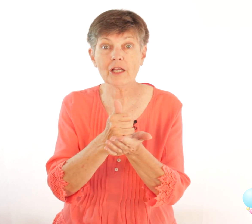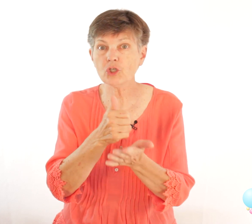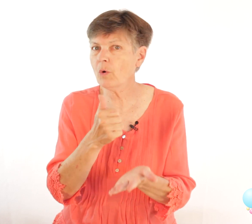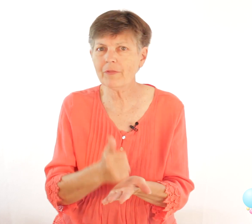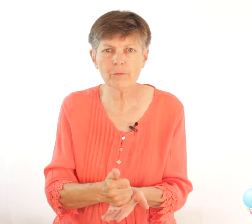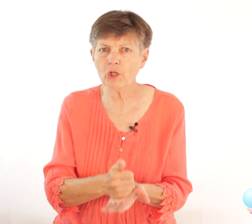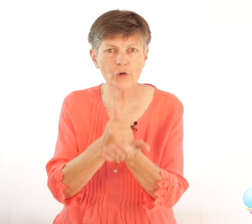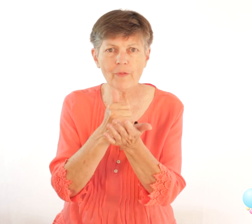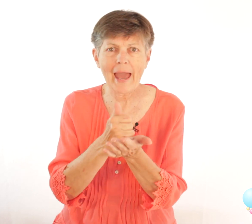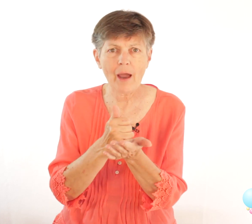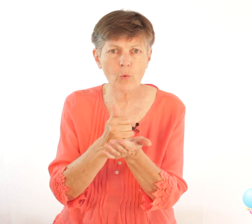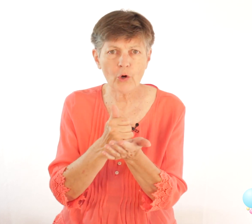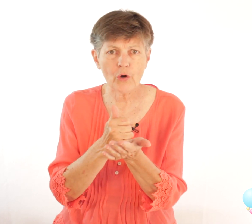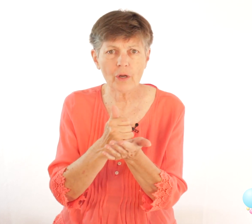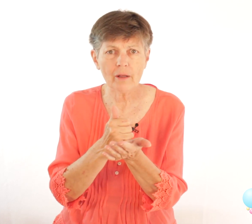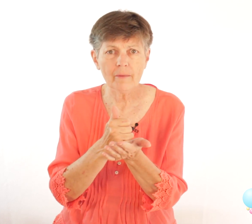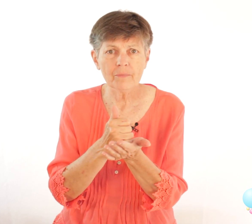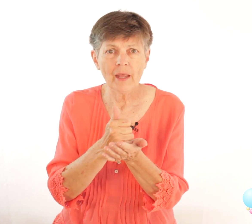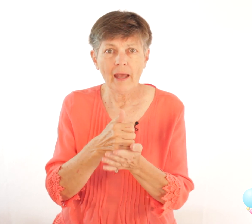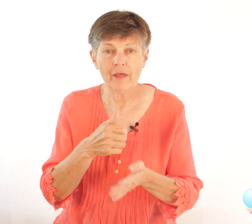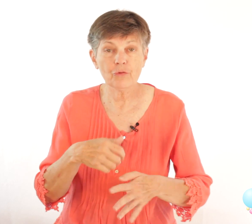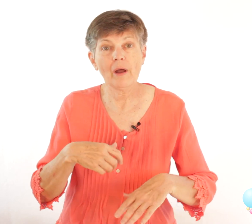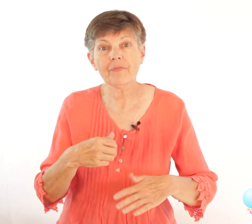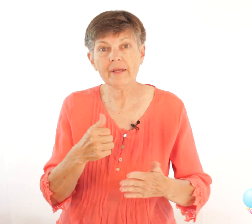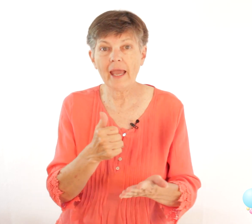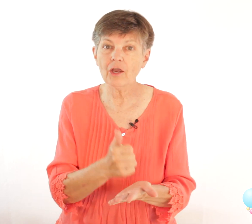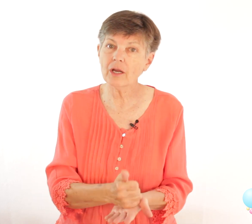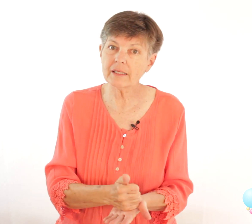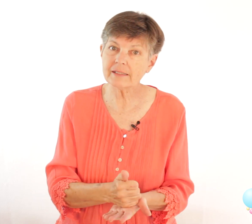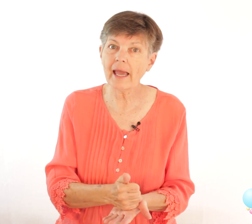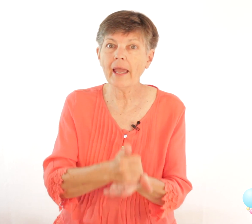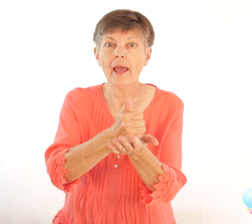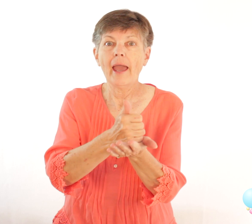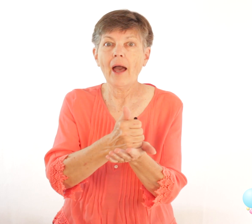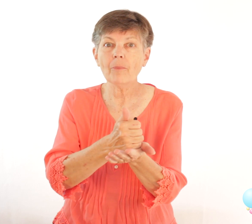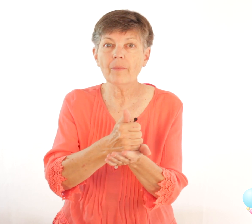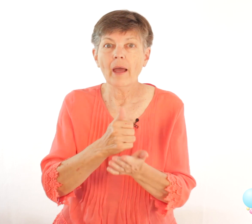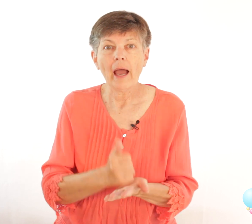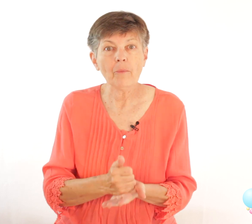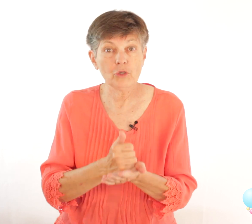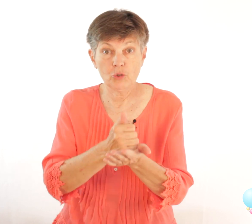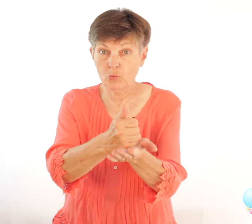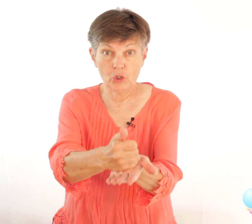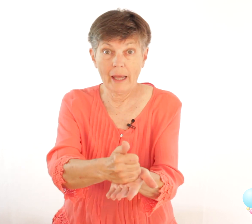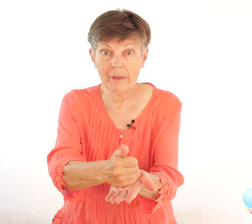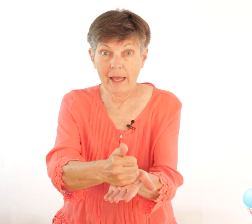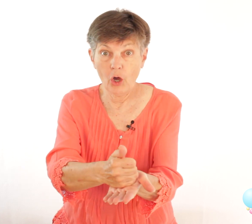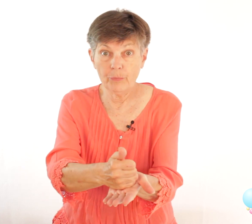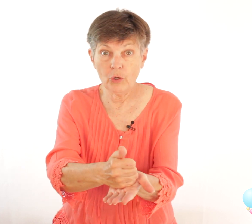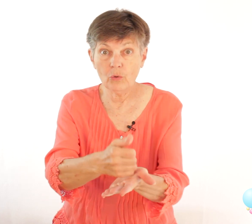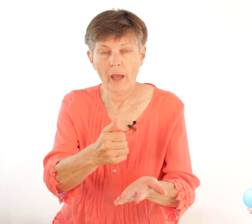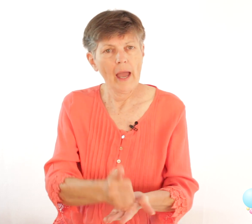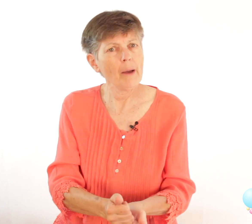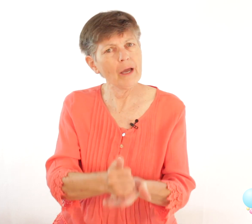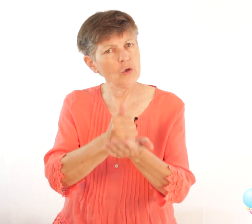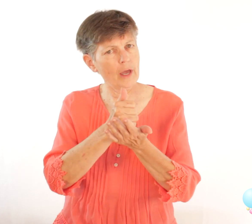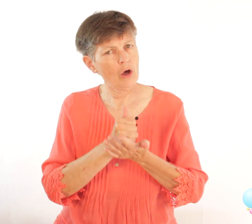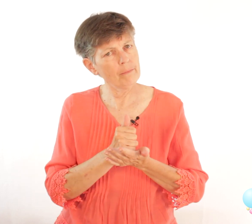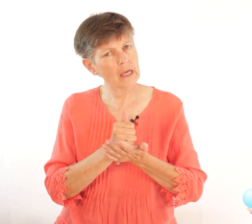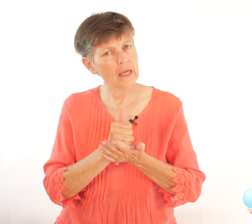because you want them to learn that word and then throughout the day you're going to say help would you like me to help you how about you help me